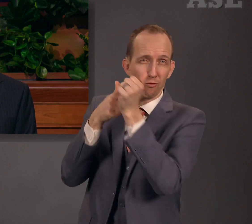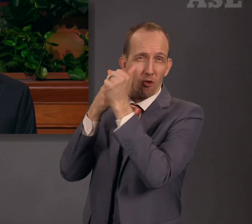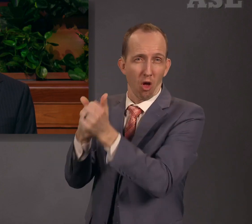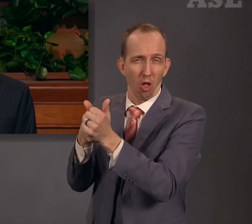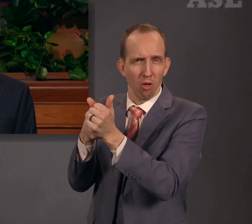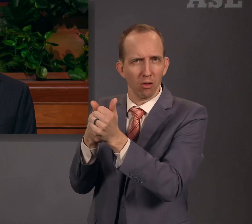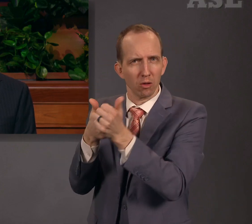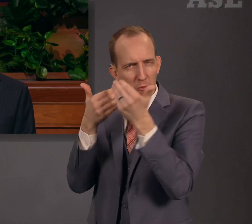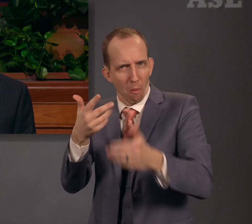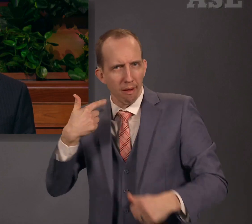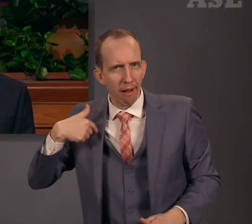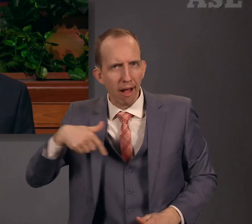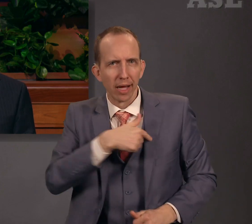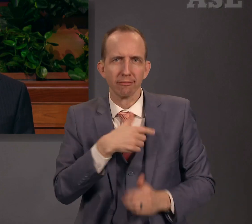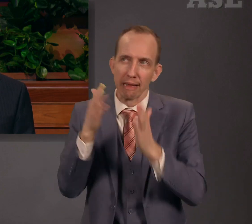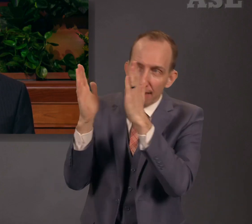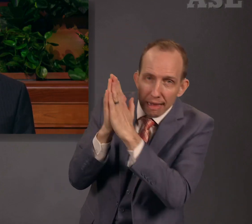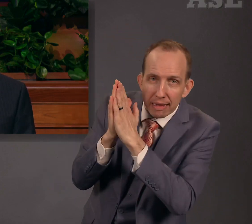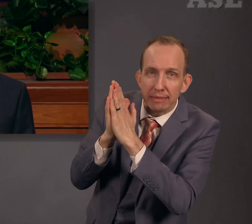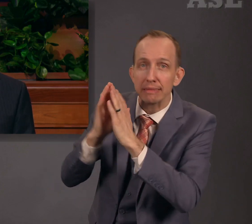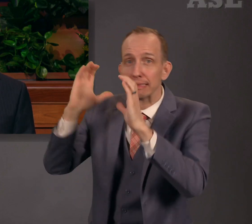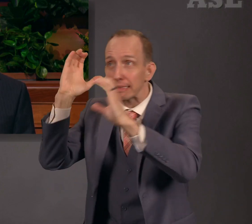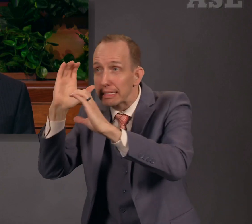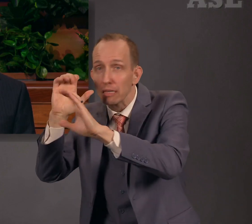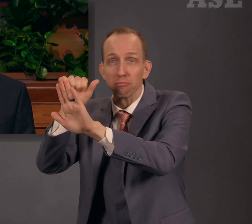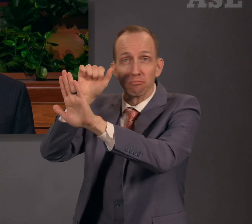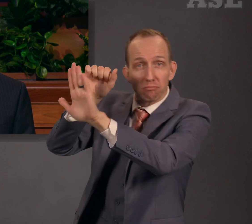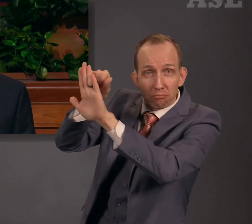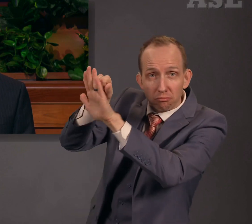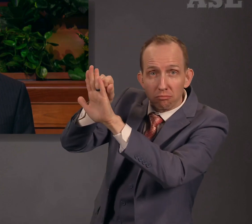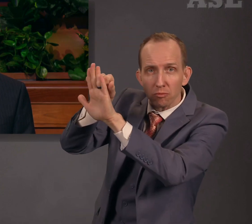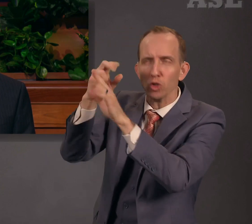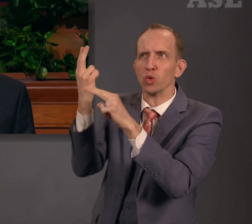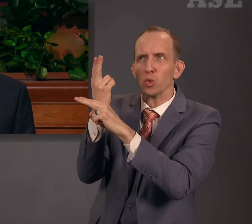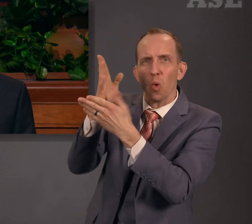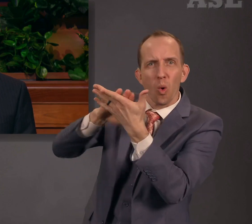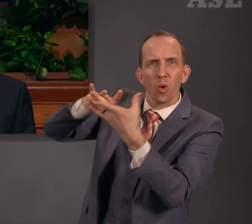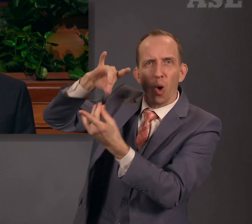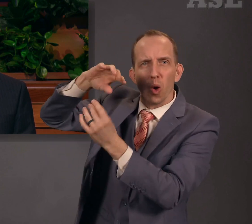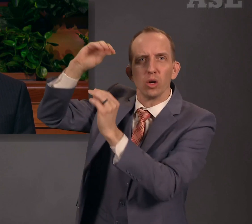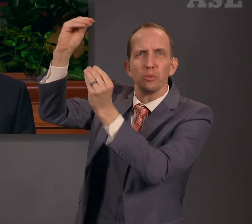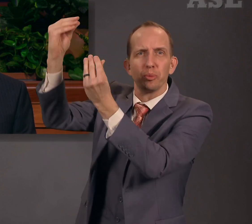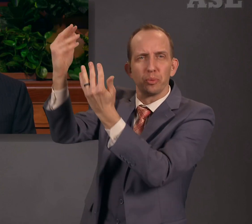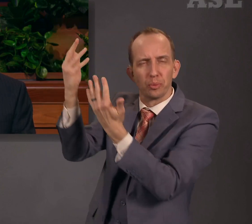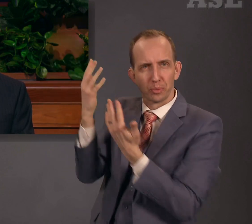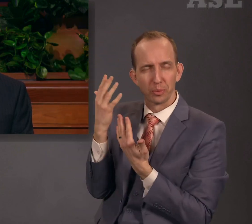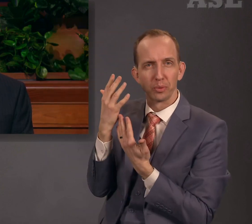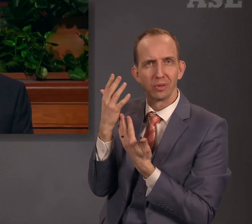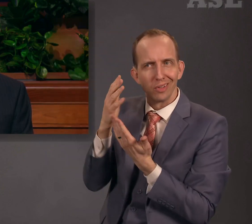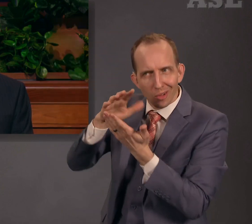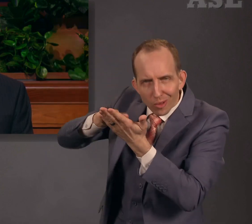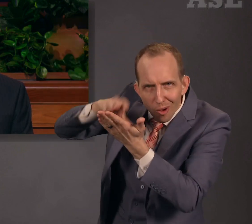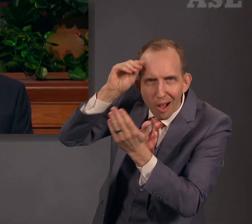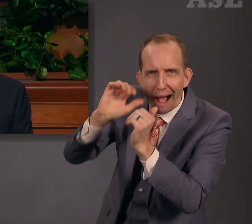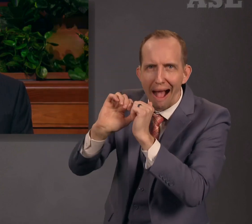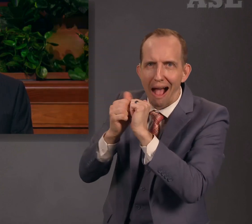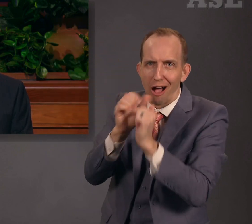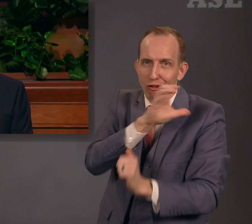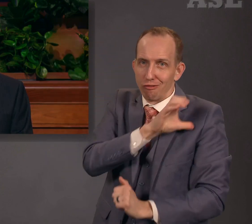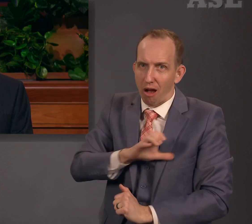knock, and learn for ourselves by the power of the Holy Ghost other meaningful ways we can make Christ the center of